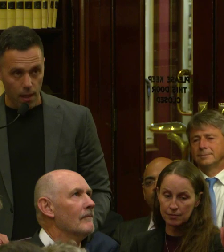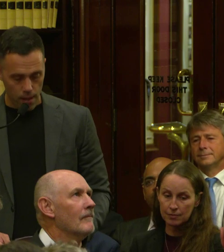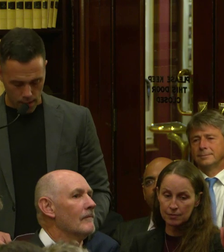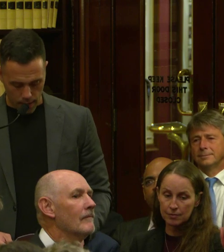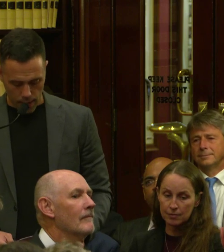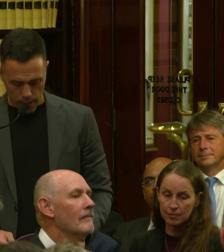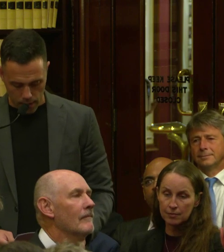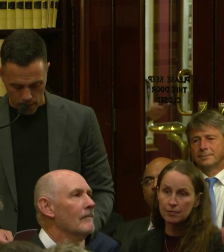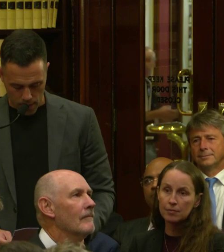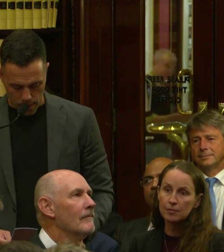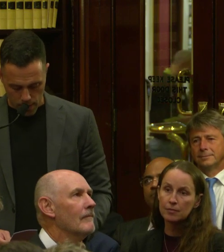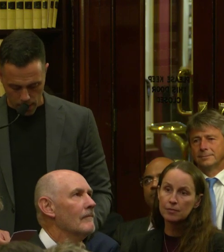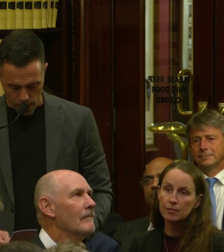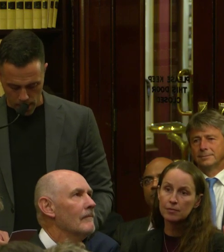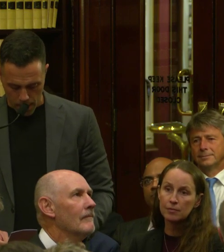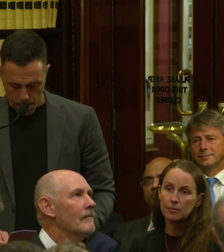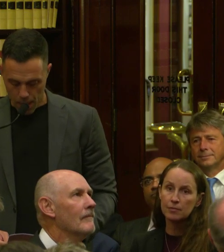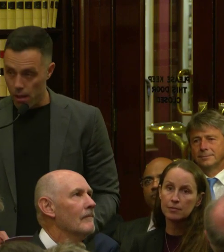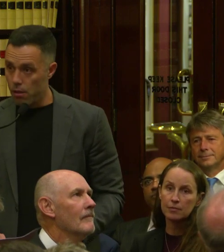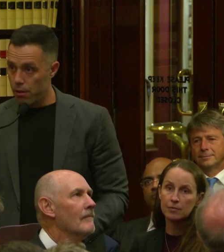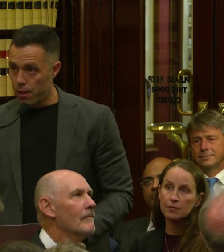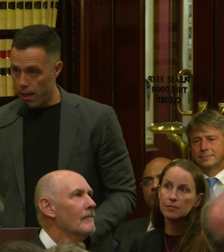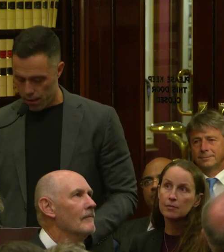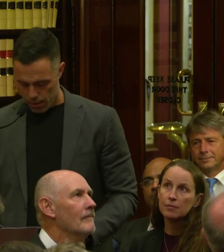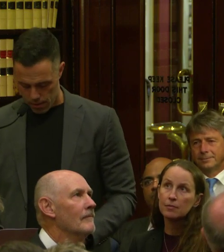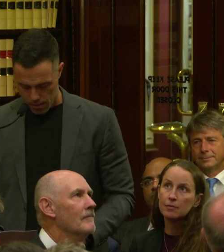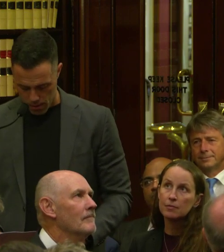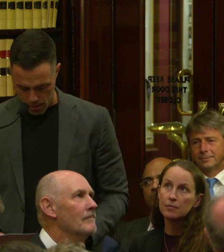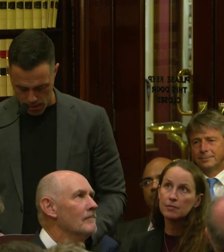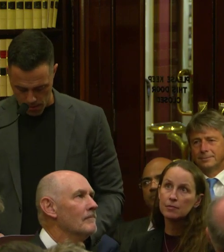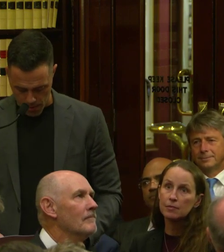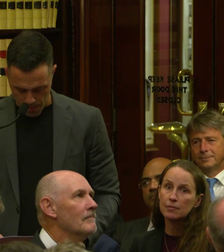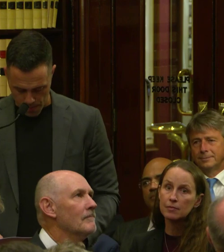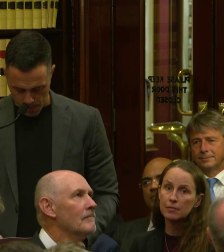Dharawulawala ngali yila mara ngurinong yagin.